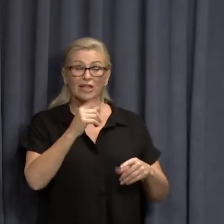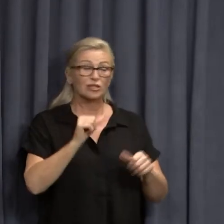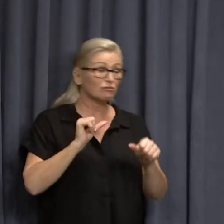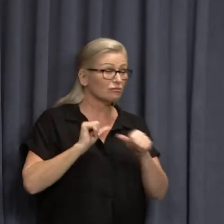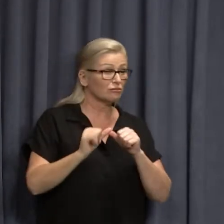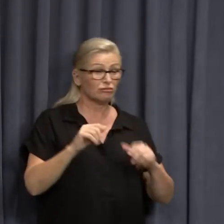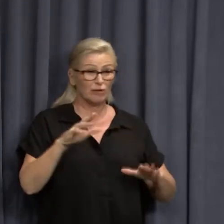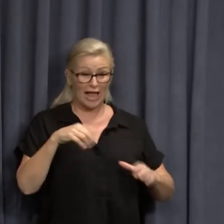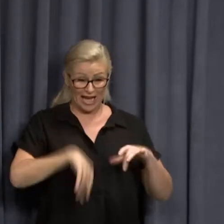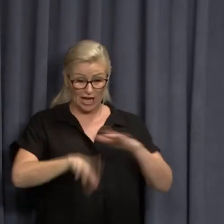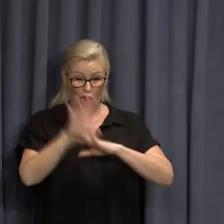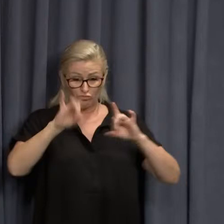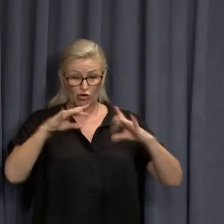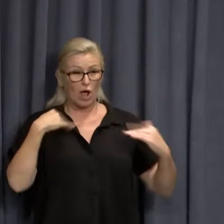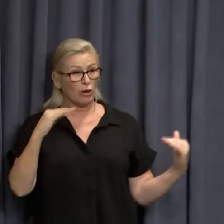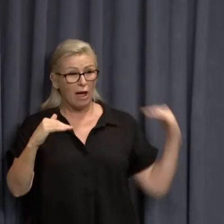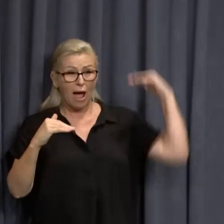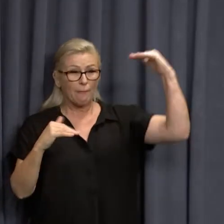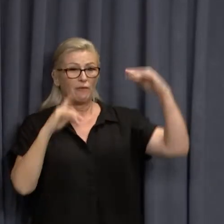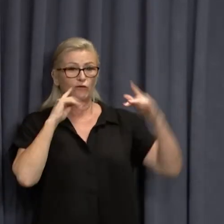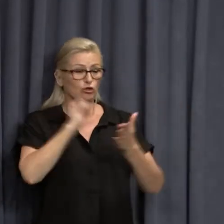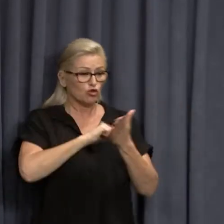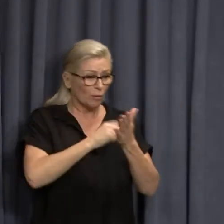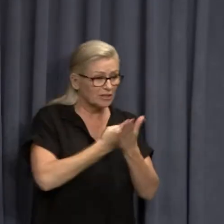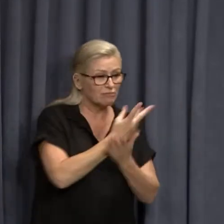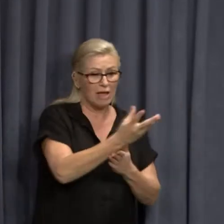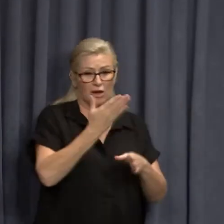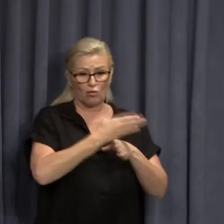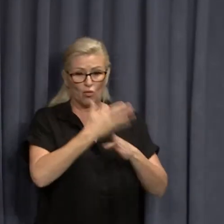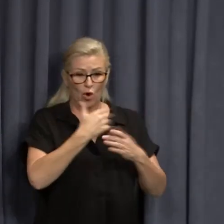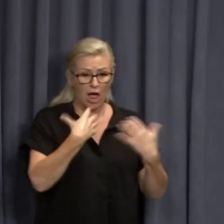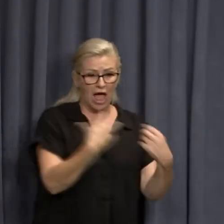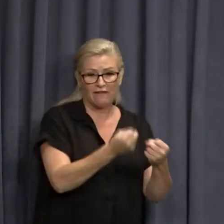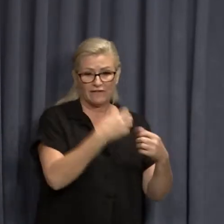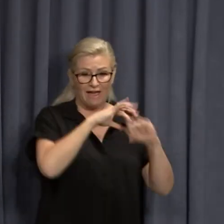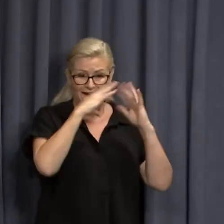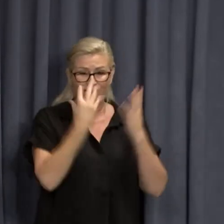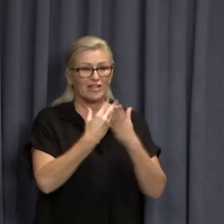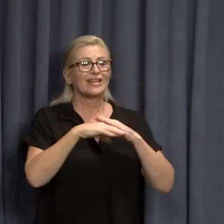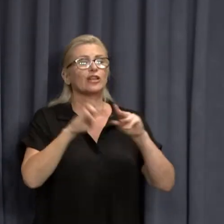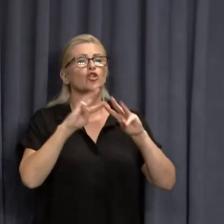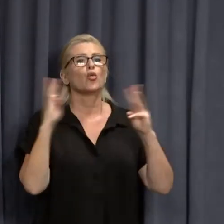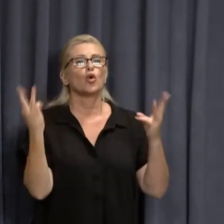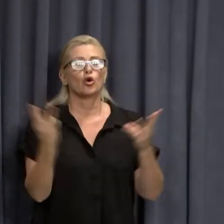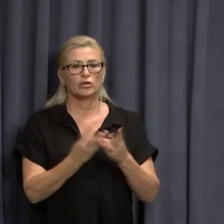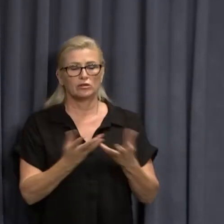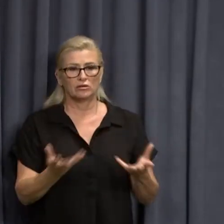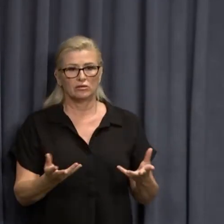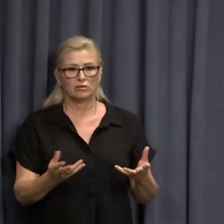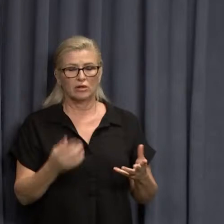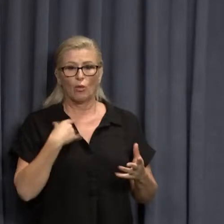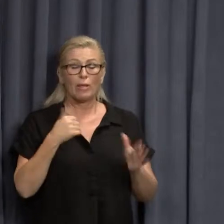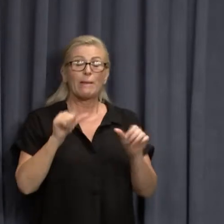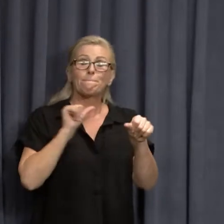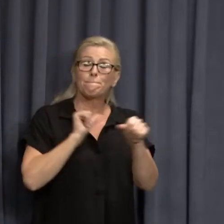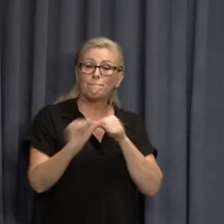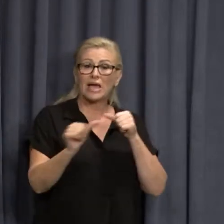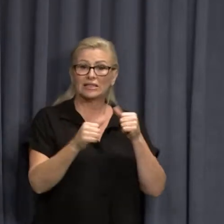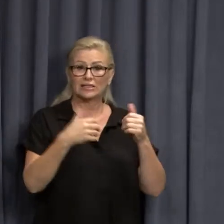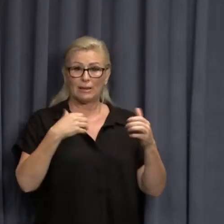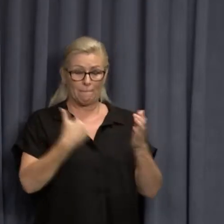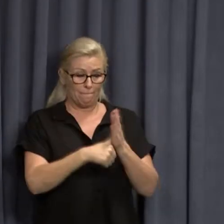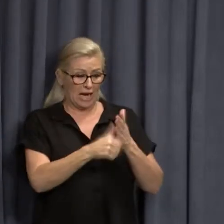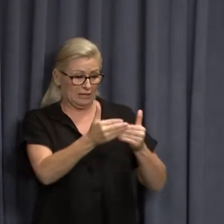strongest economic growth, strongest retail spend, strongest investment anywhere in the world. Best set of public finances of anywhere in the world. So